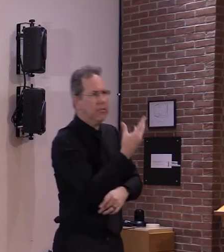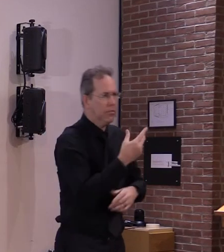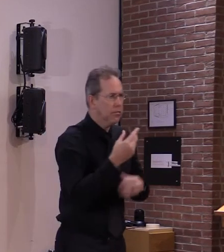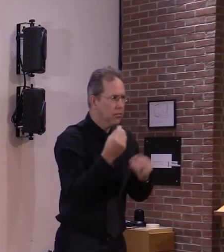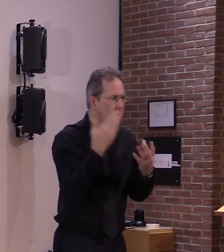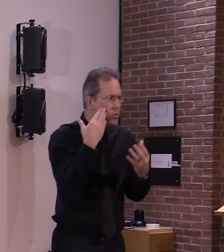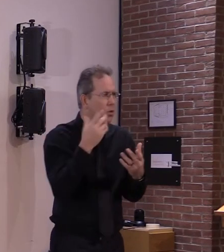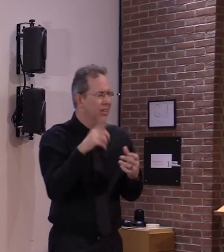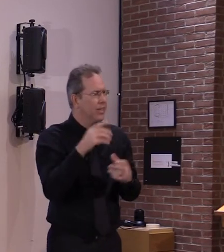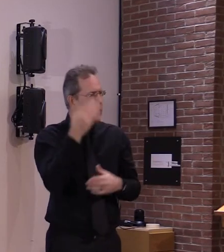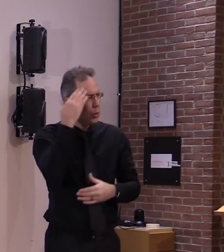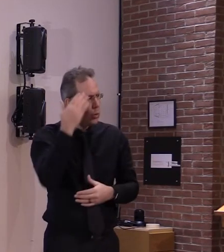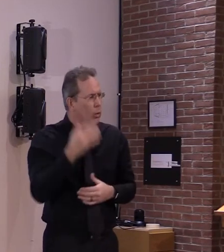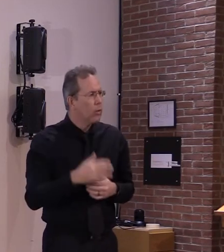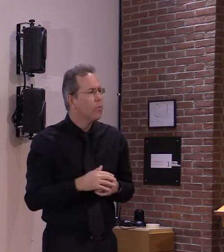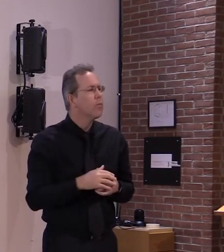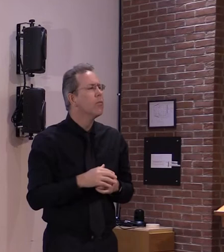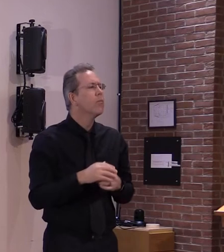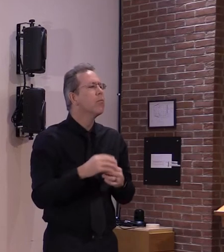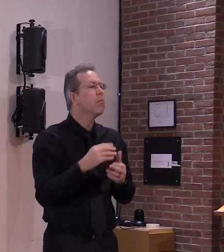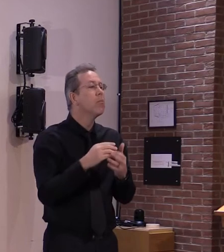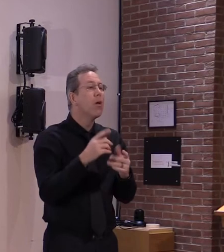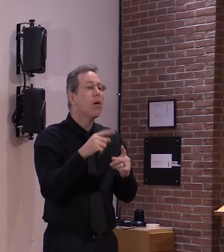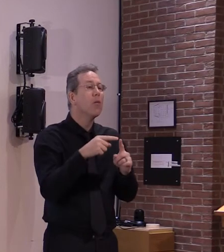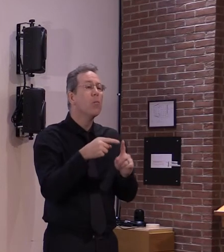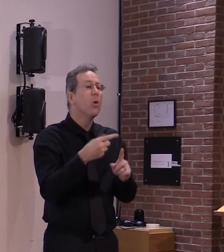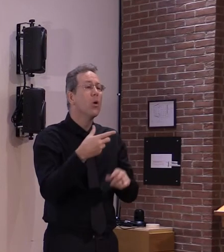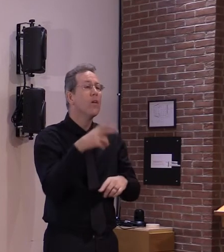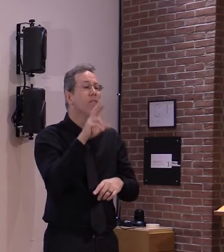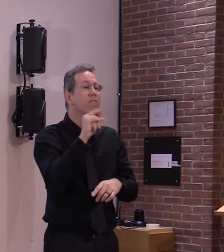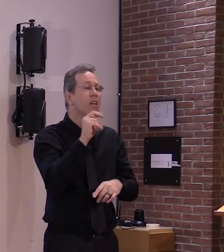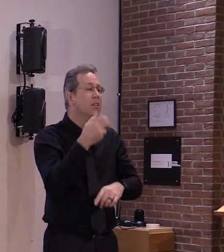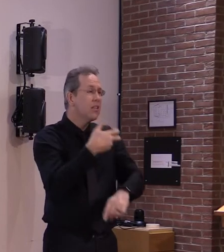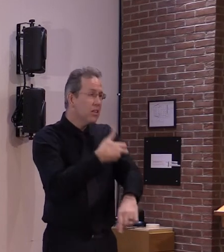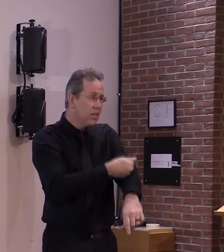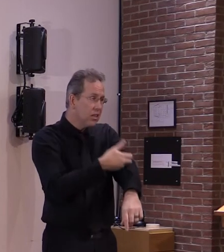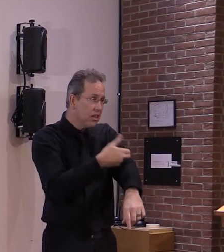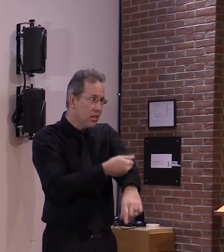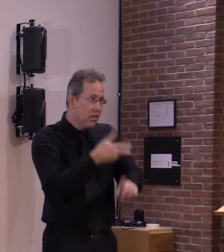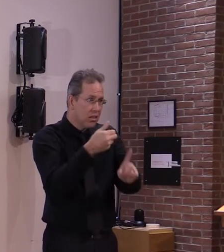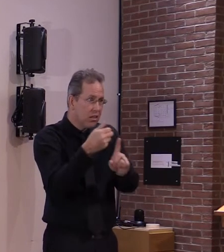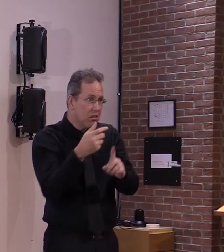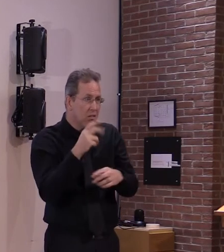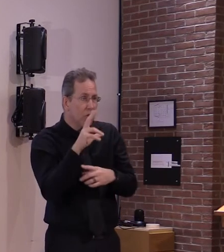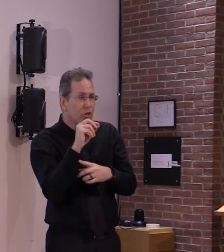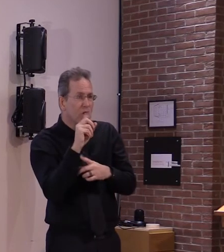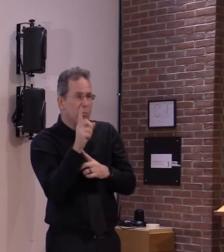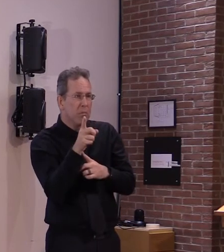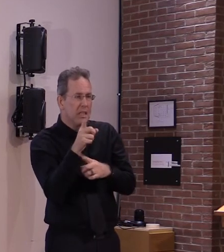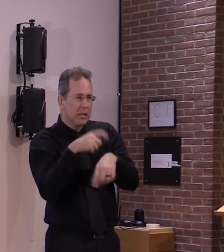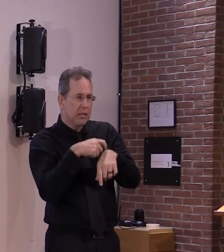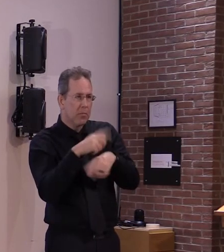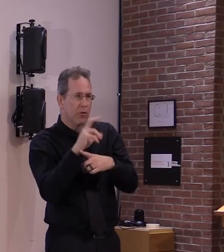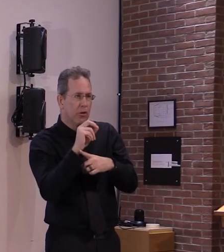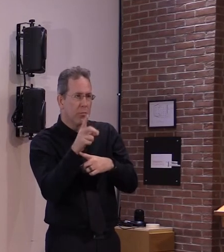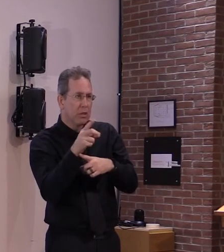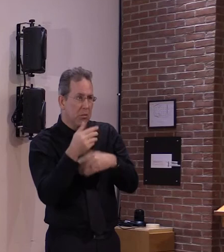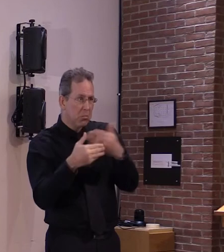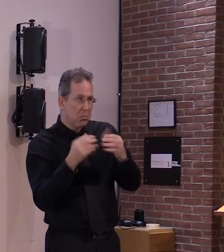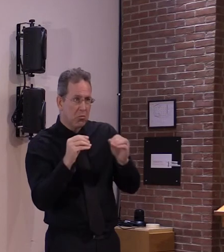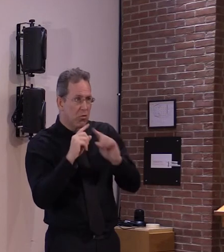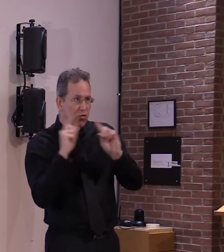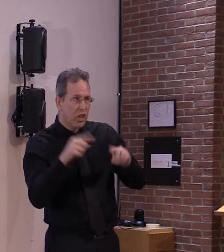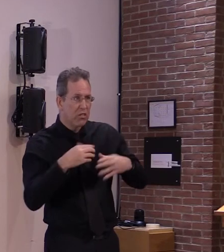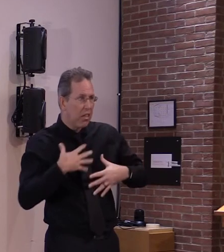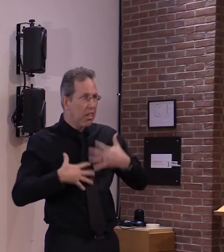over time people report any reactions that they may have felt they had that may not show up on day one or at the